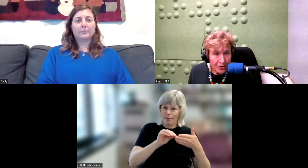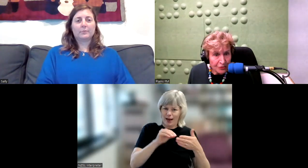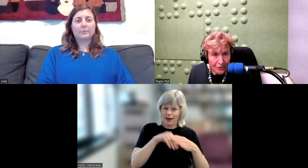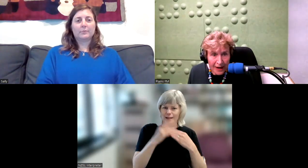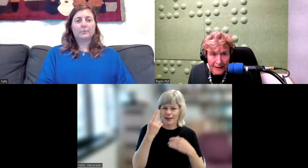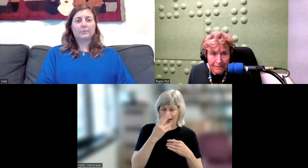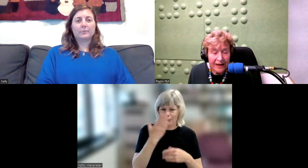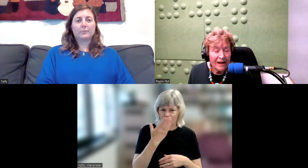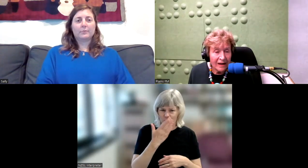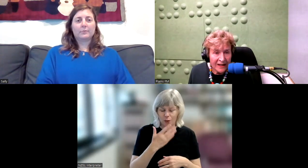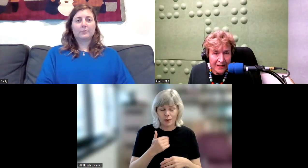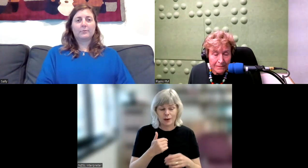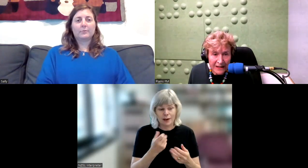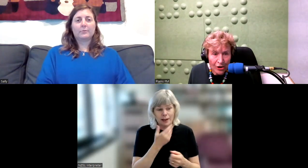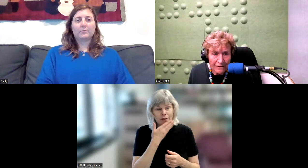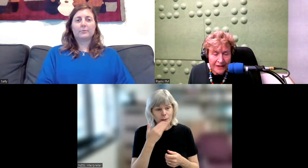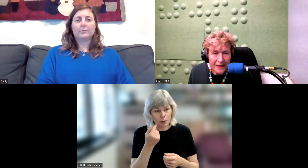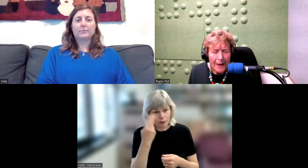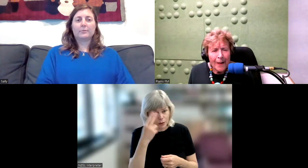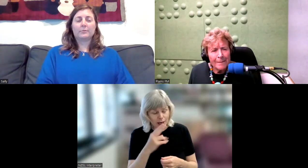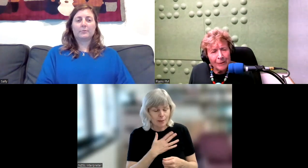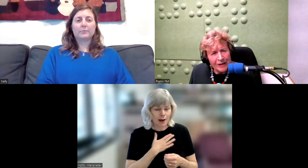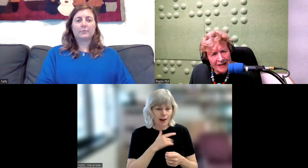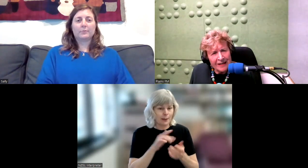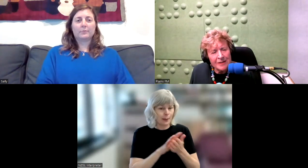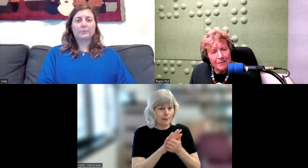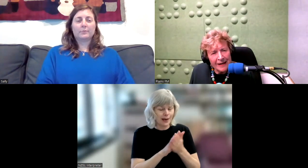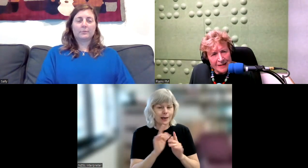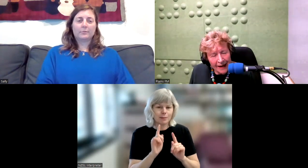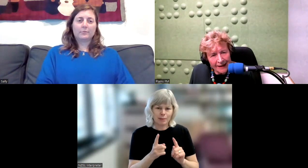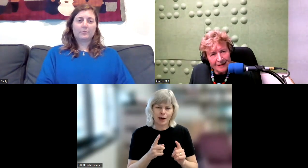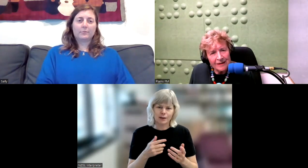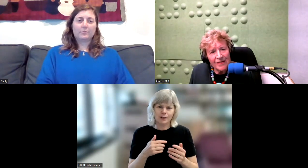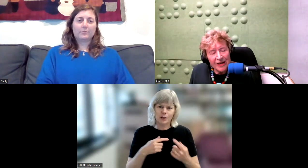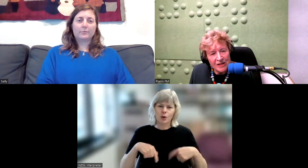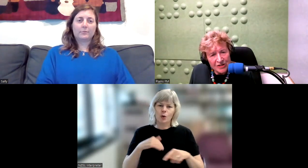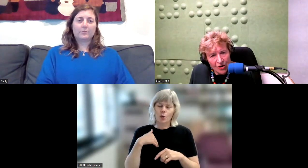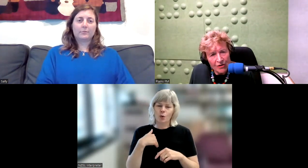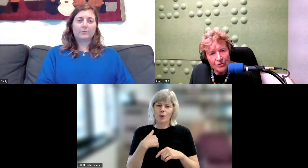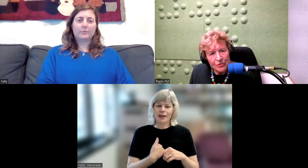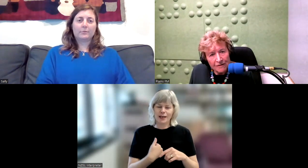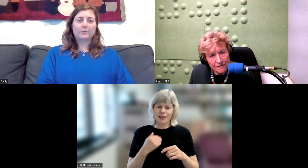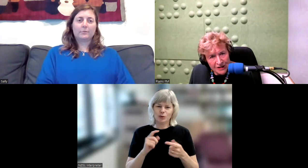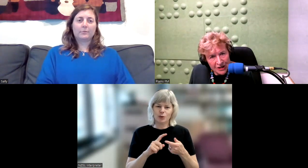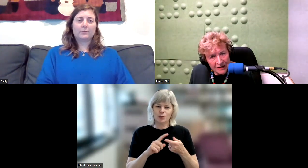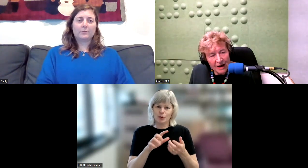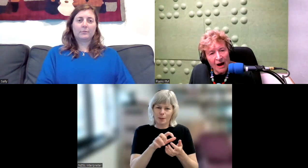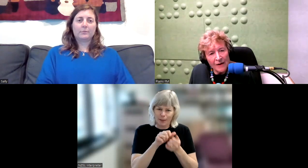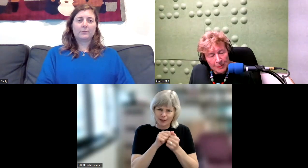beautiful name, and I like the meaning of it. But we need to maintain that historical feature. I've